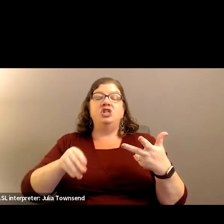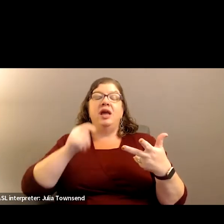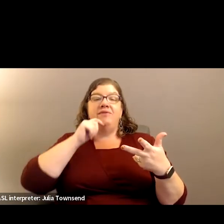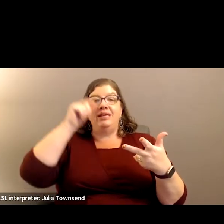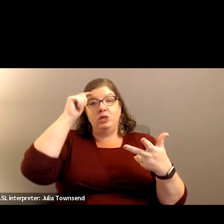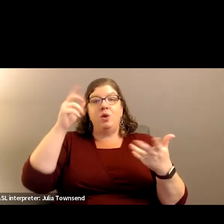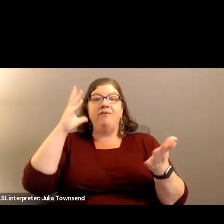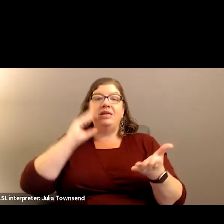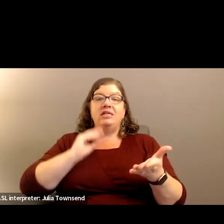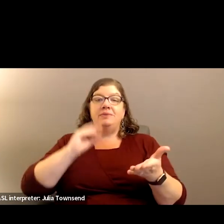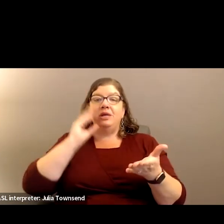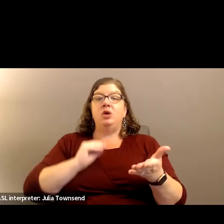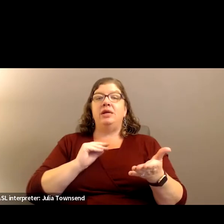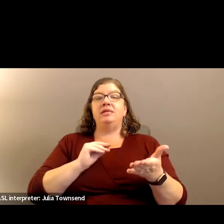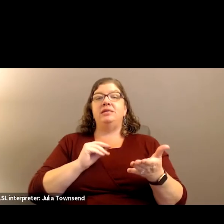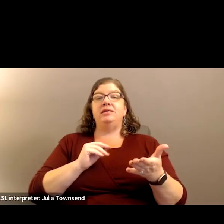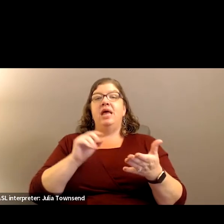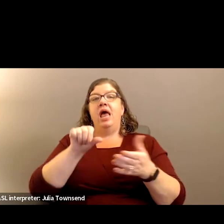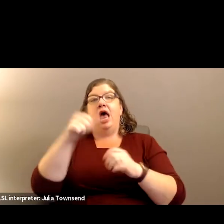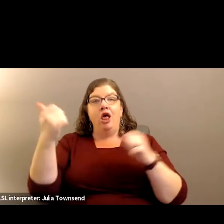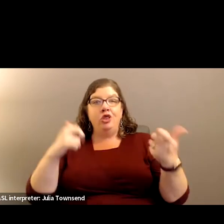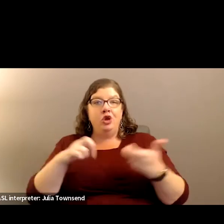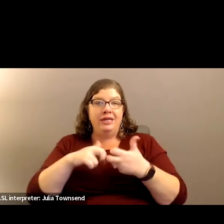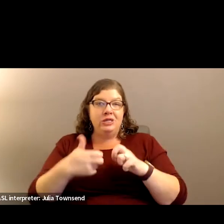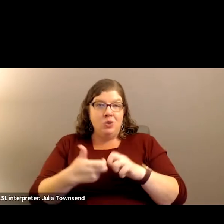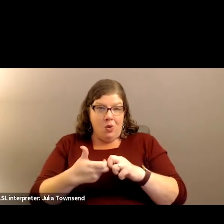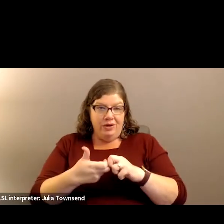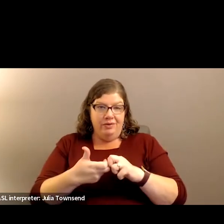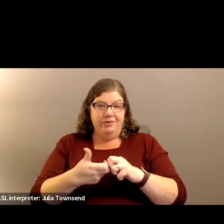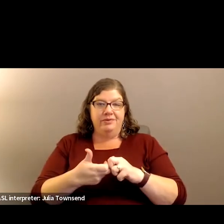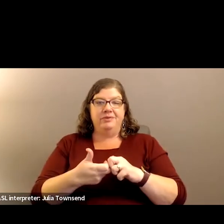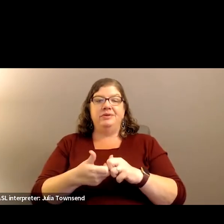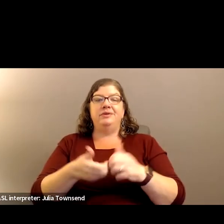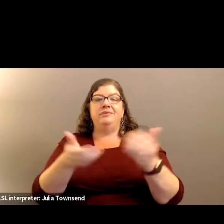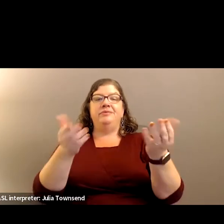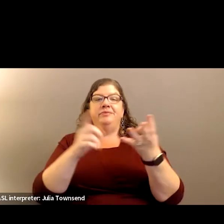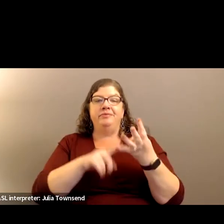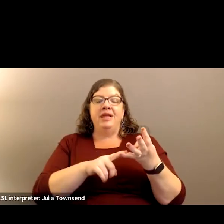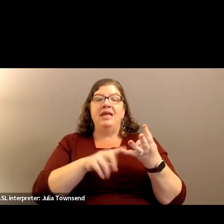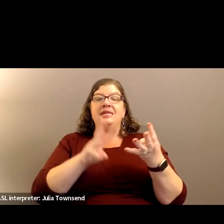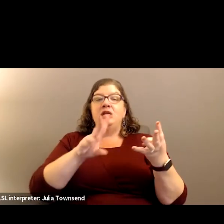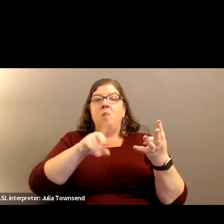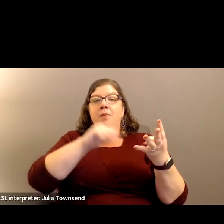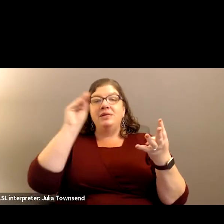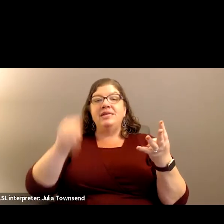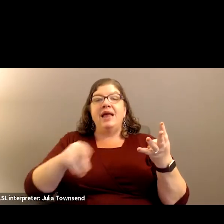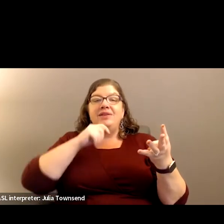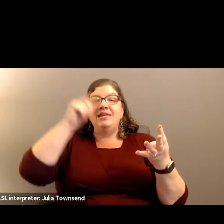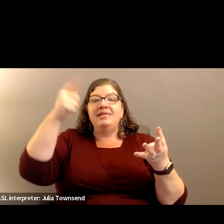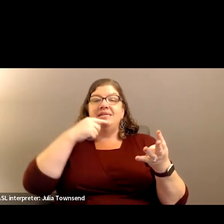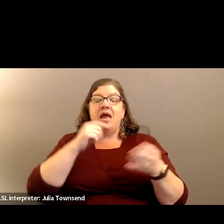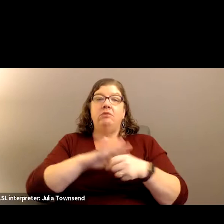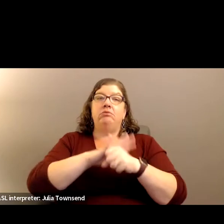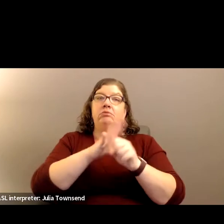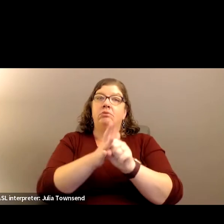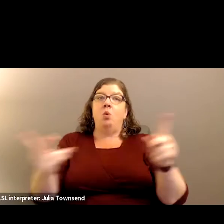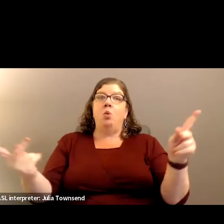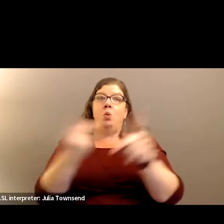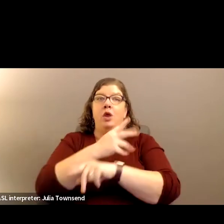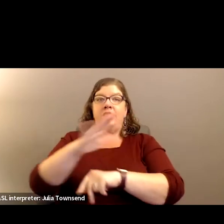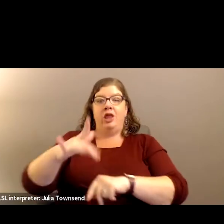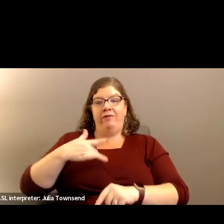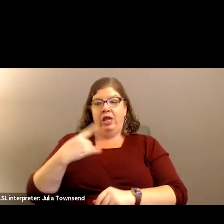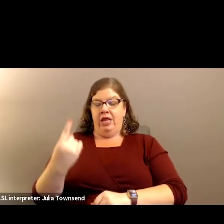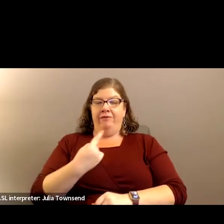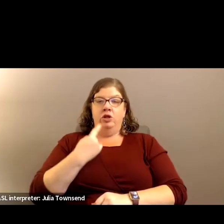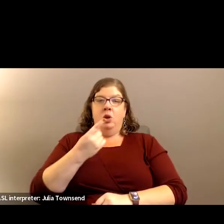have experienced other disorders. 61% of teens said that COVID-19 pandemic has increased their feeling